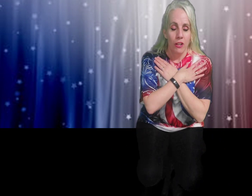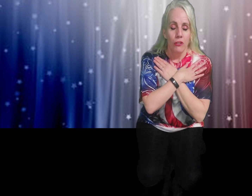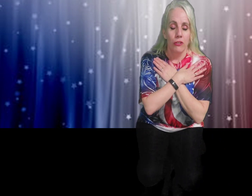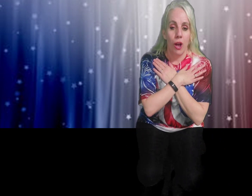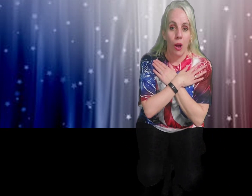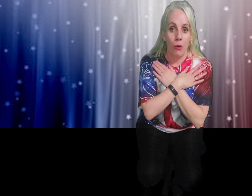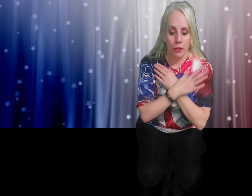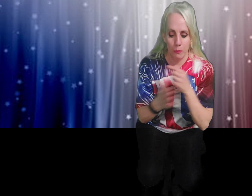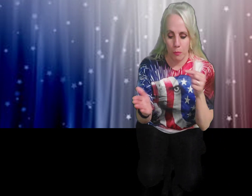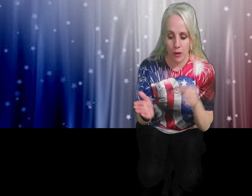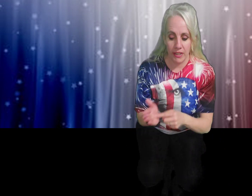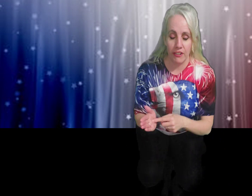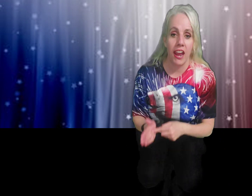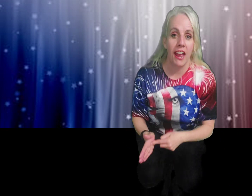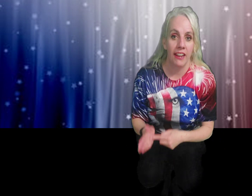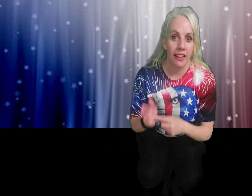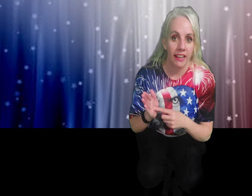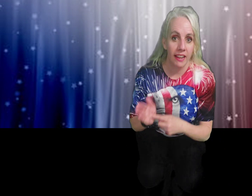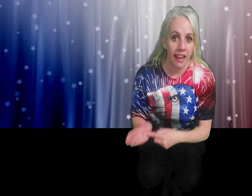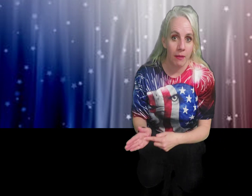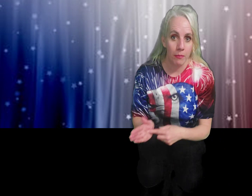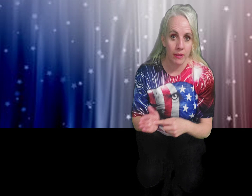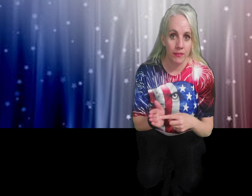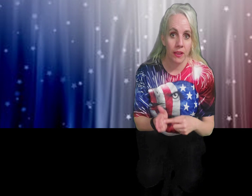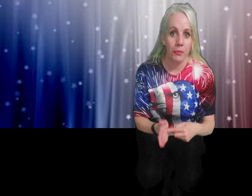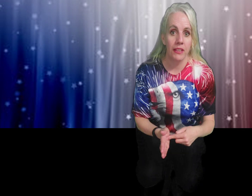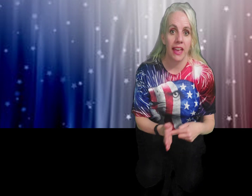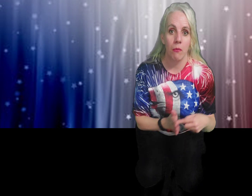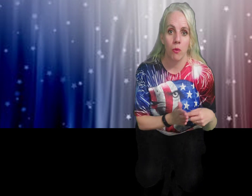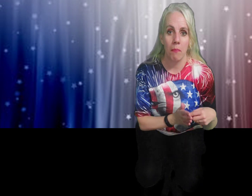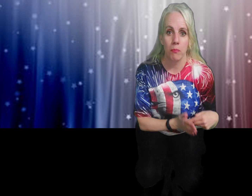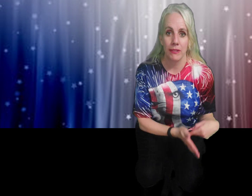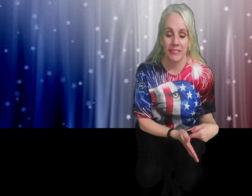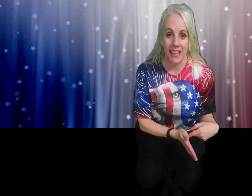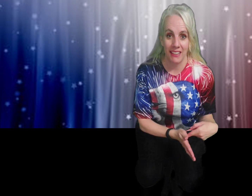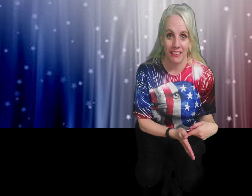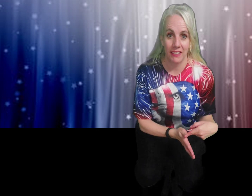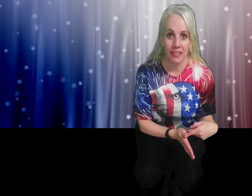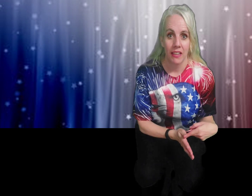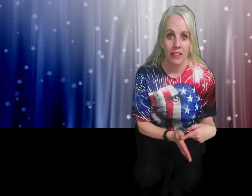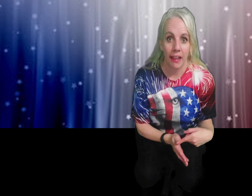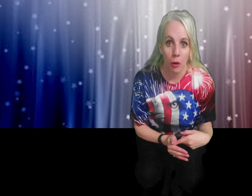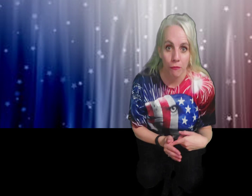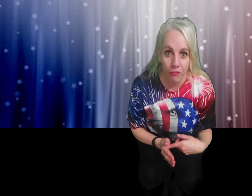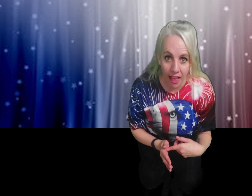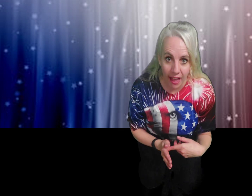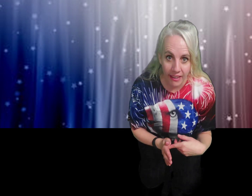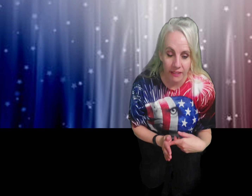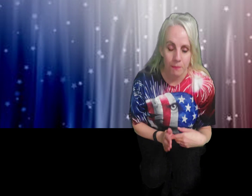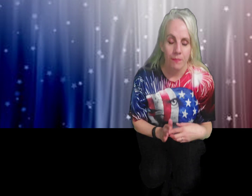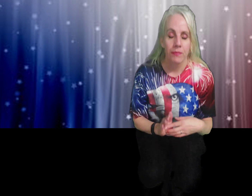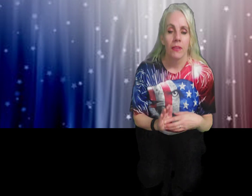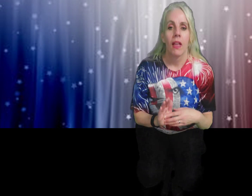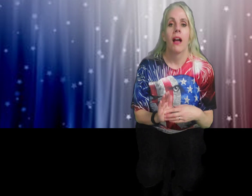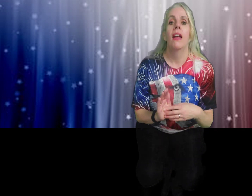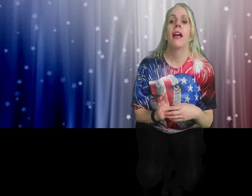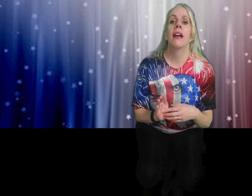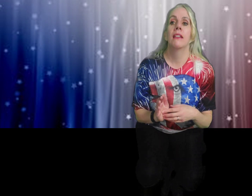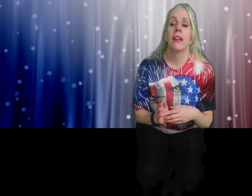So, you're pointing your hand like an emblem. Something that represents, like our flag. And